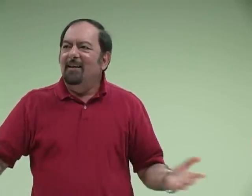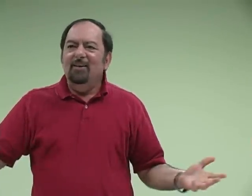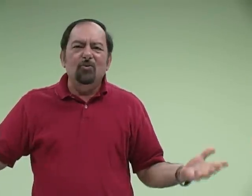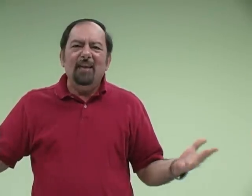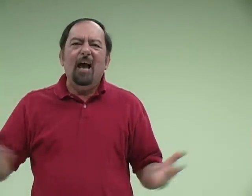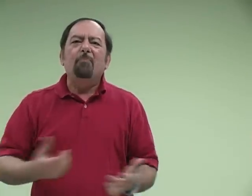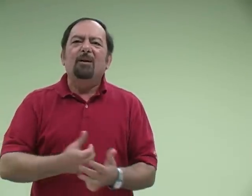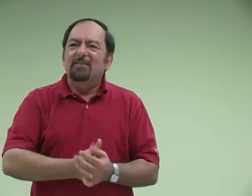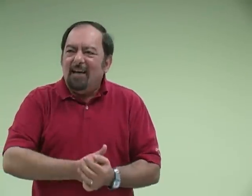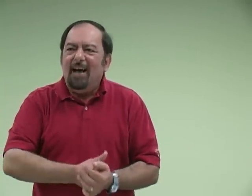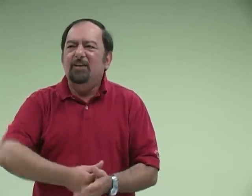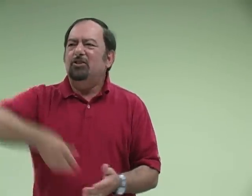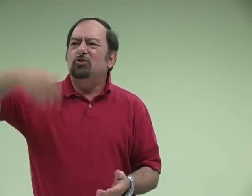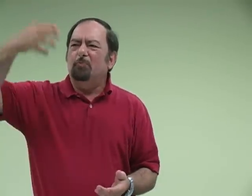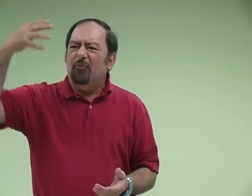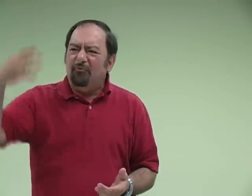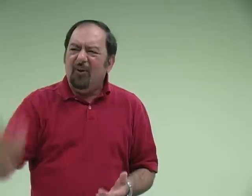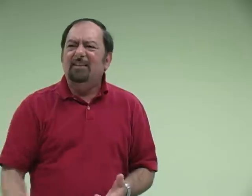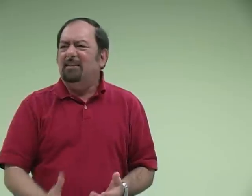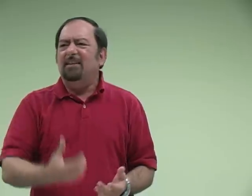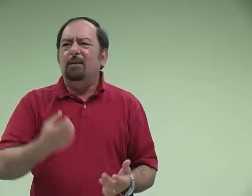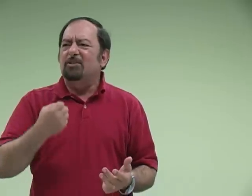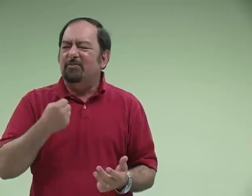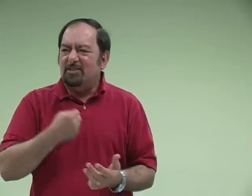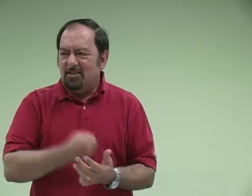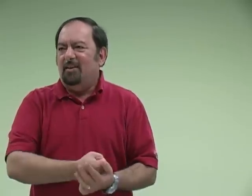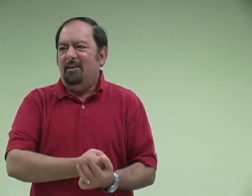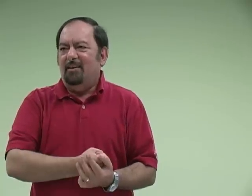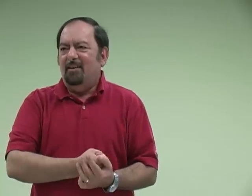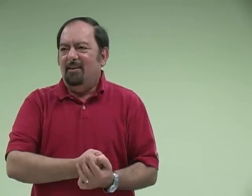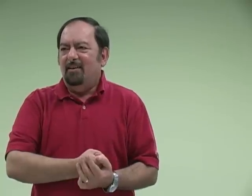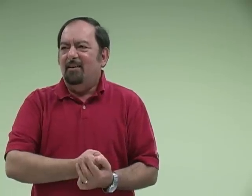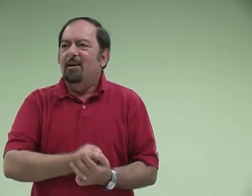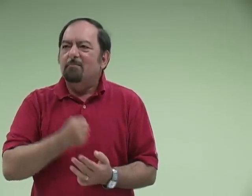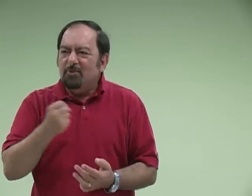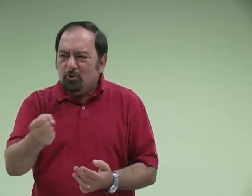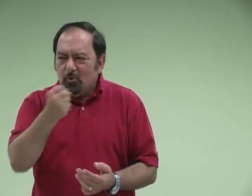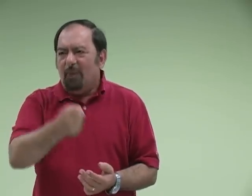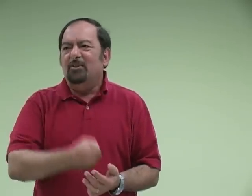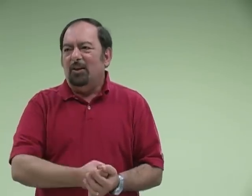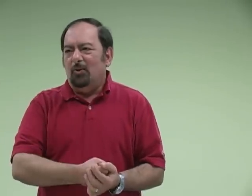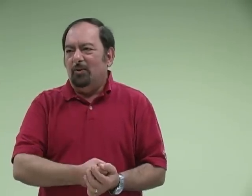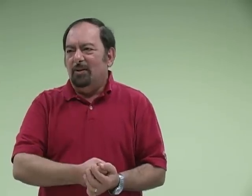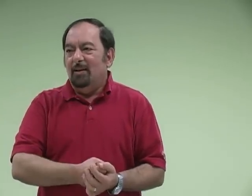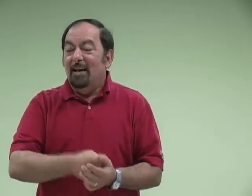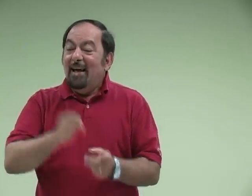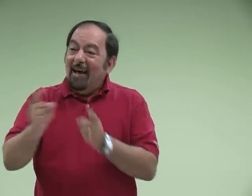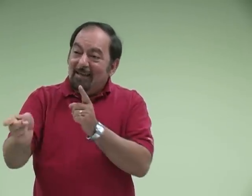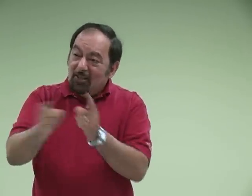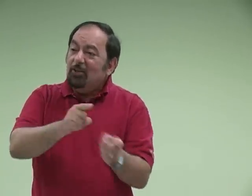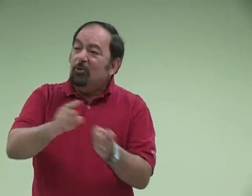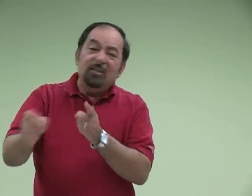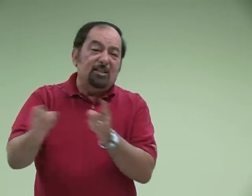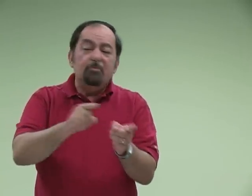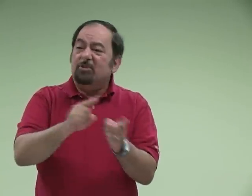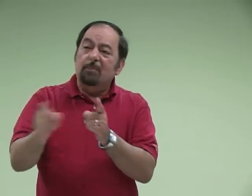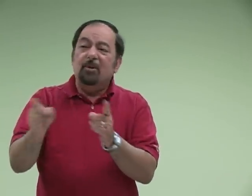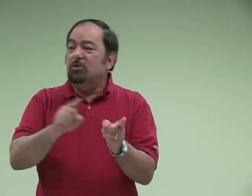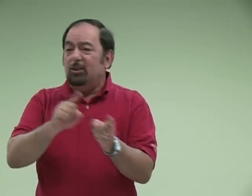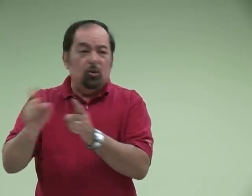You're the apple of His eye. He sees you perfected in the image of His Son. Pursue after the Lord. Adultery is sleeping with somebody who's like